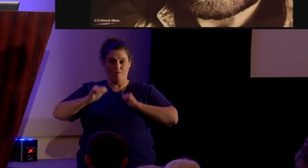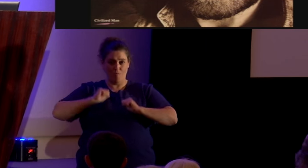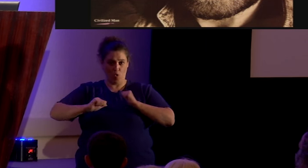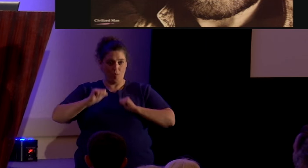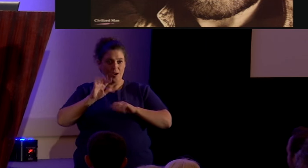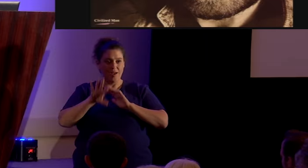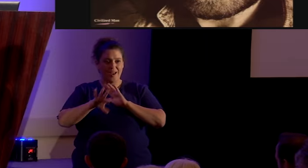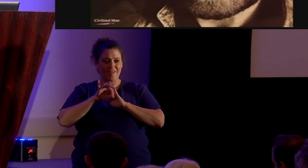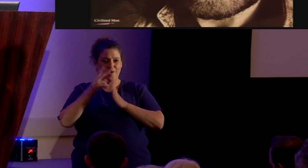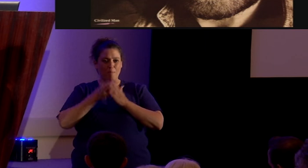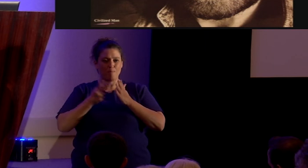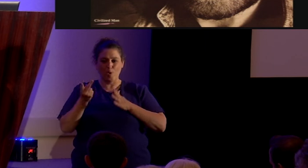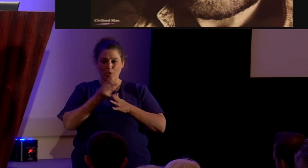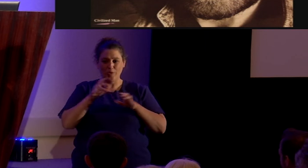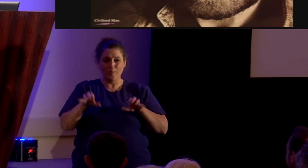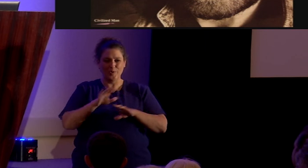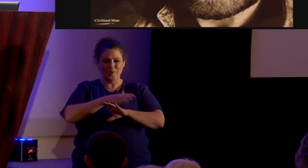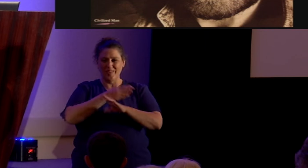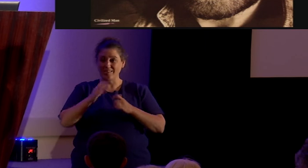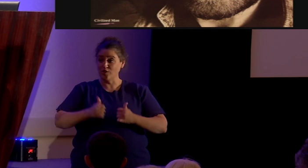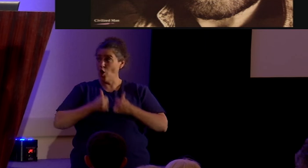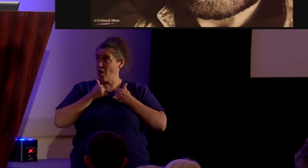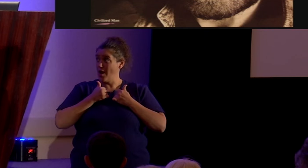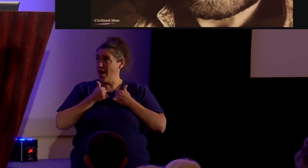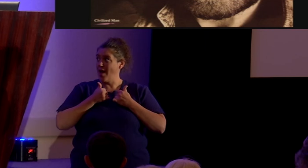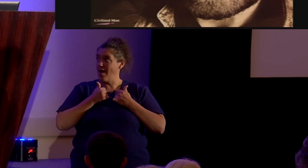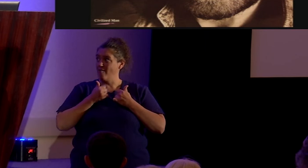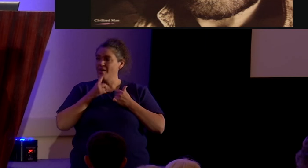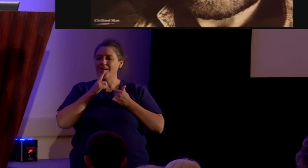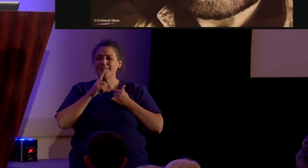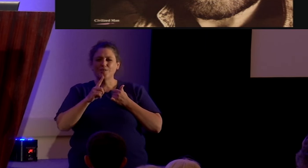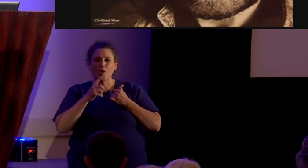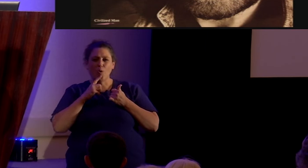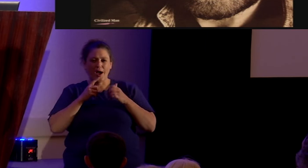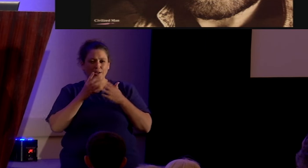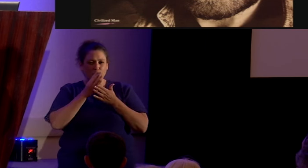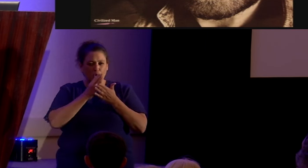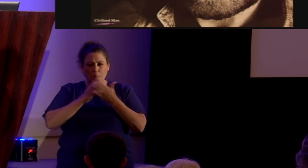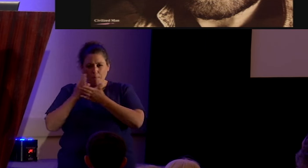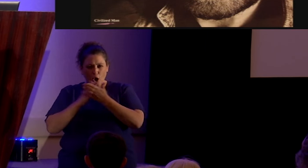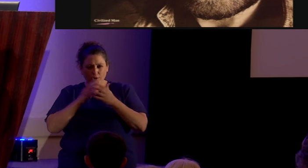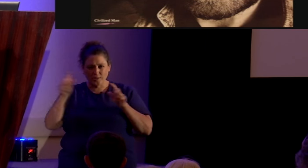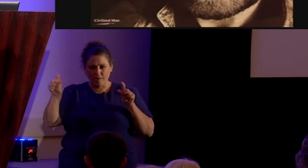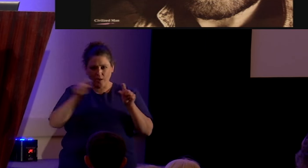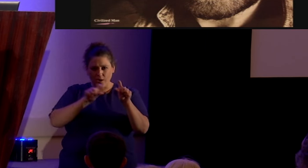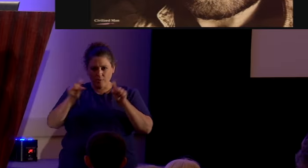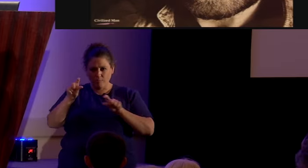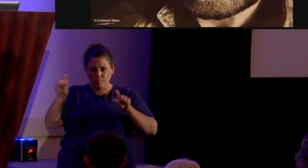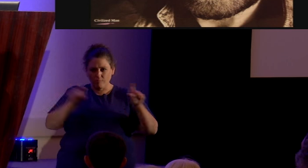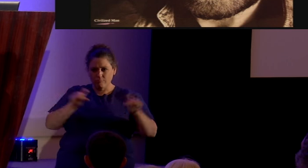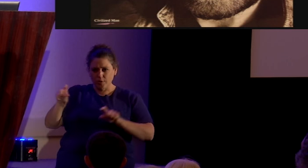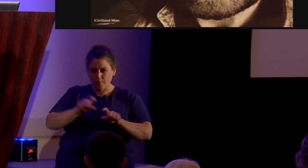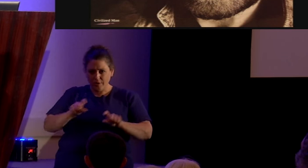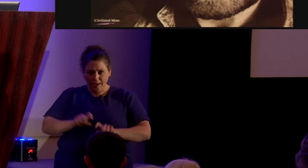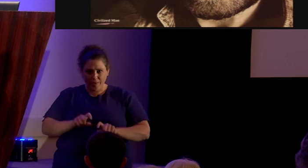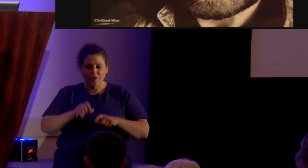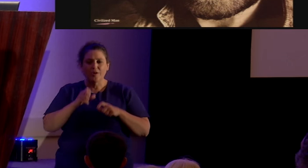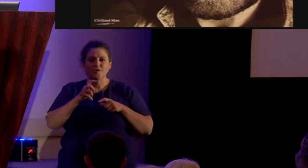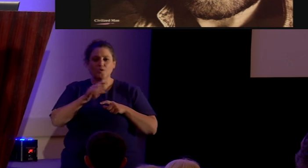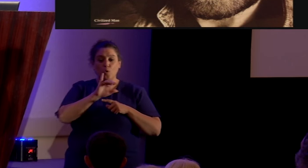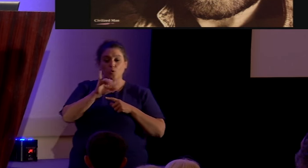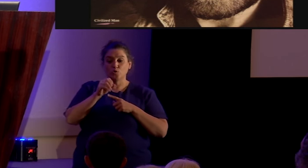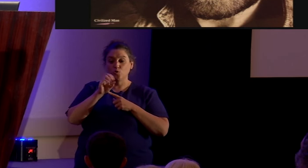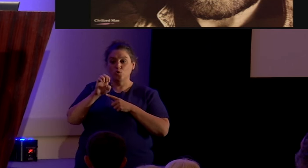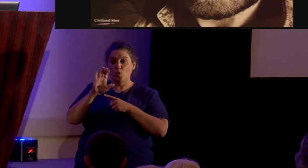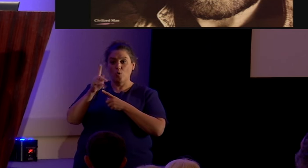doing the song live and i juxtaposed segments from each to each other now joe cocker singing to a woman